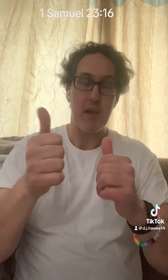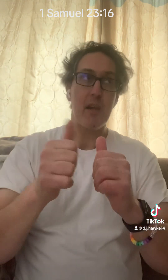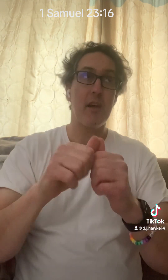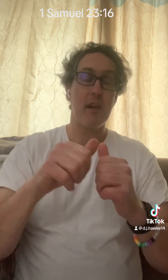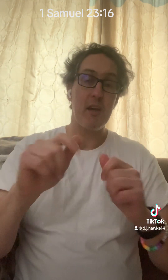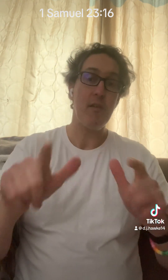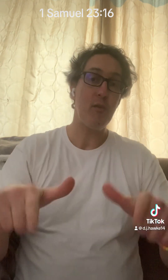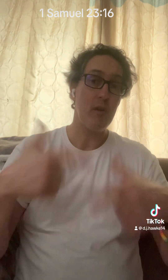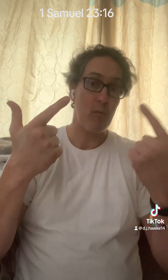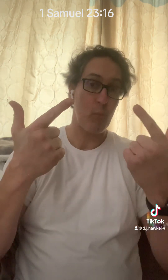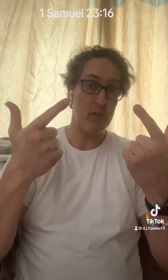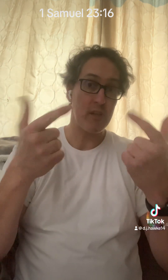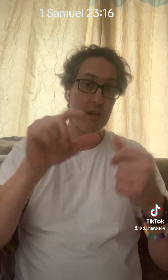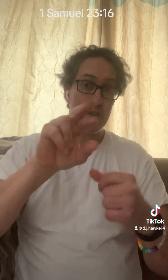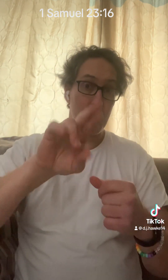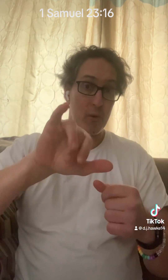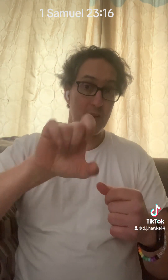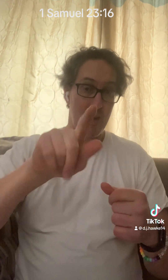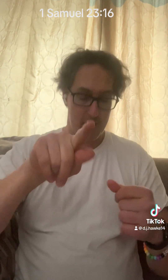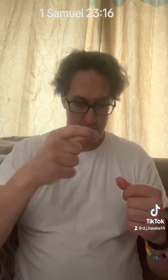even risking his own life.